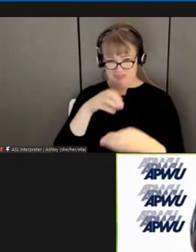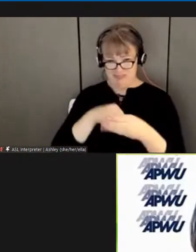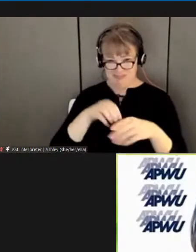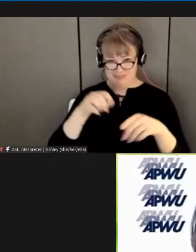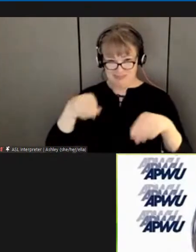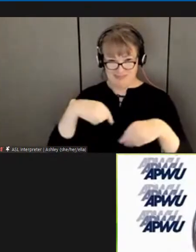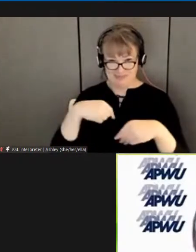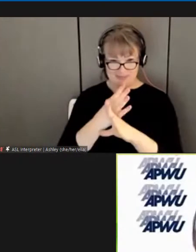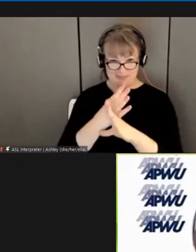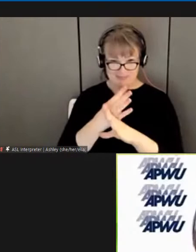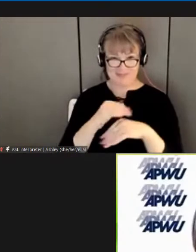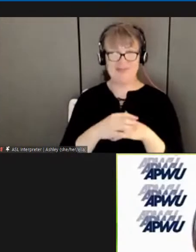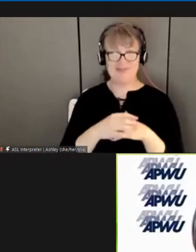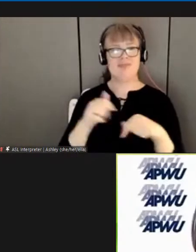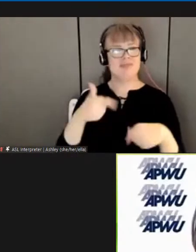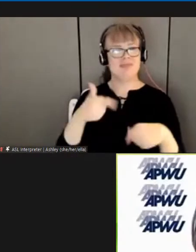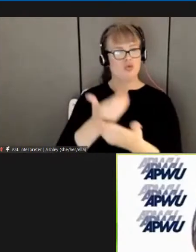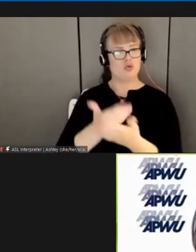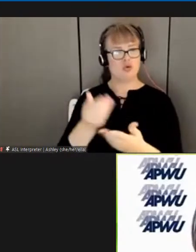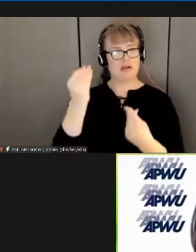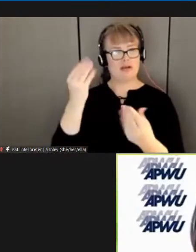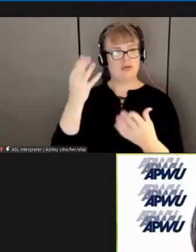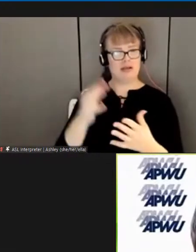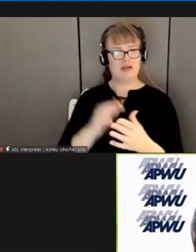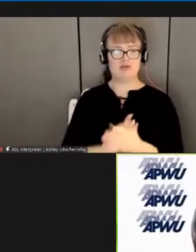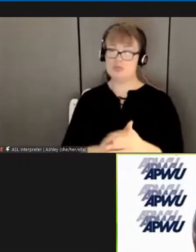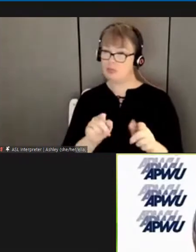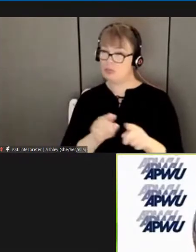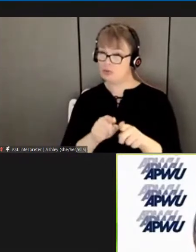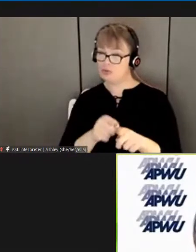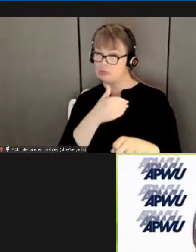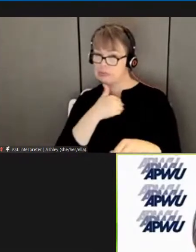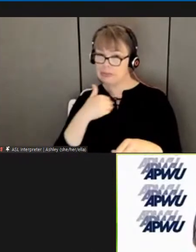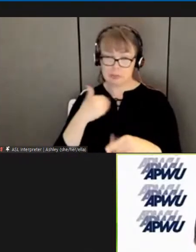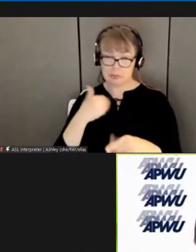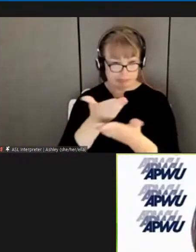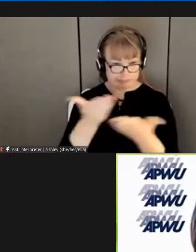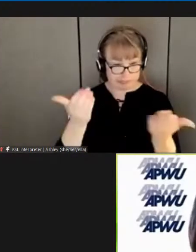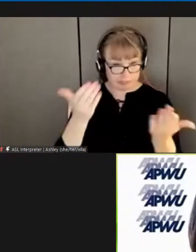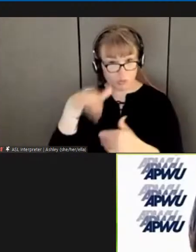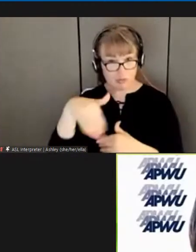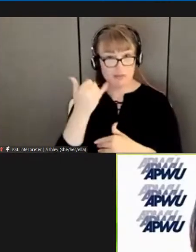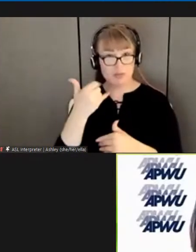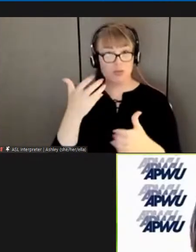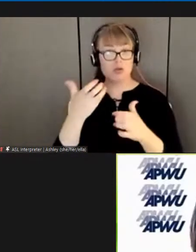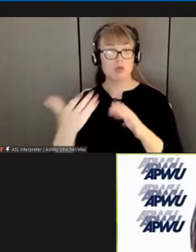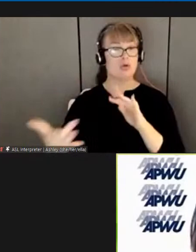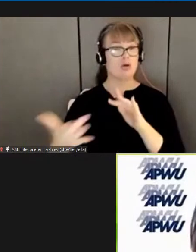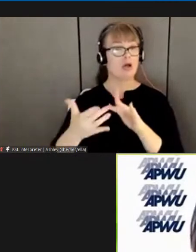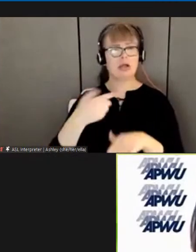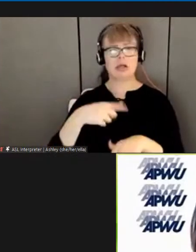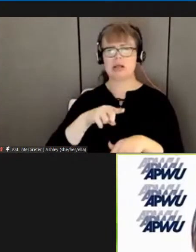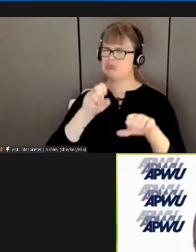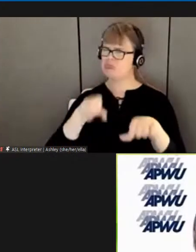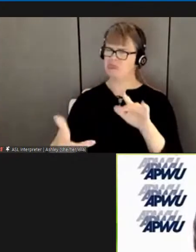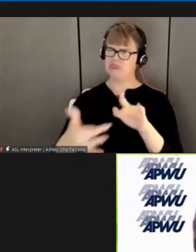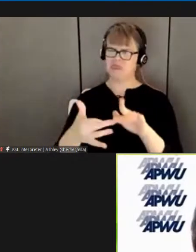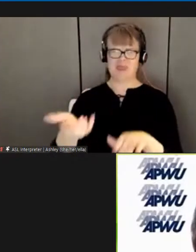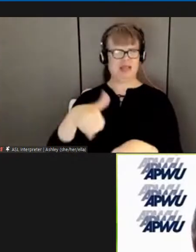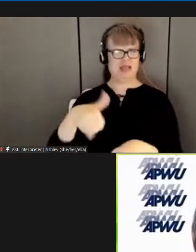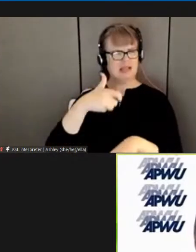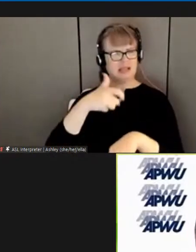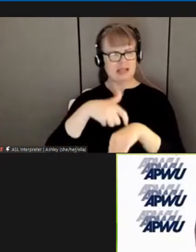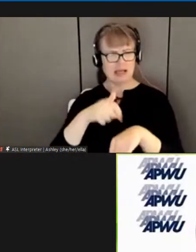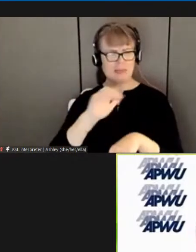let you know we're always available for you if you need us through email phone calls whatever you need thank you again for